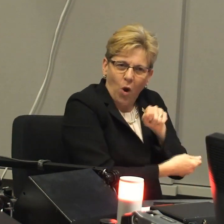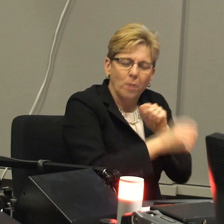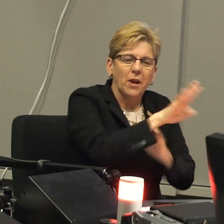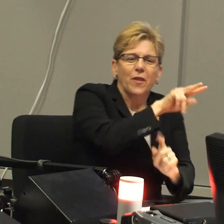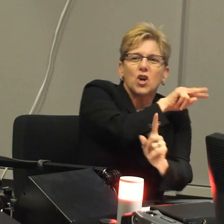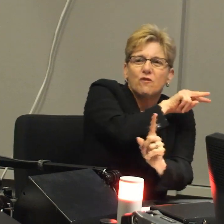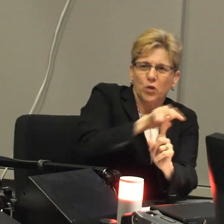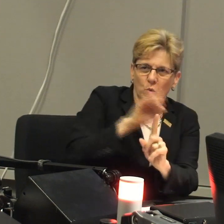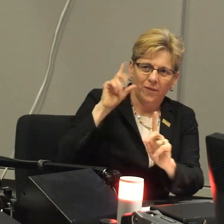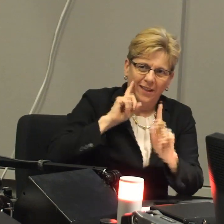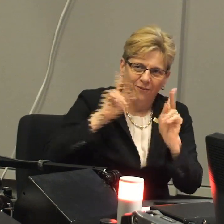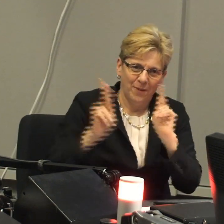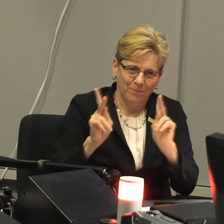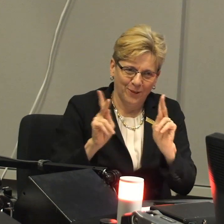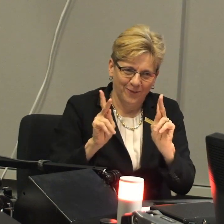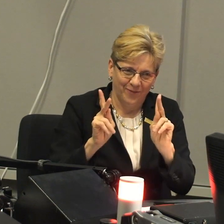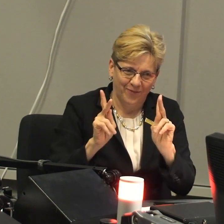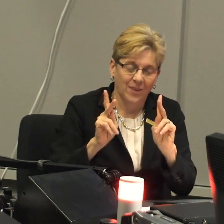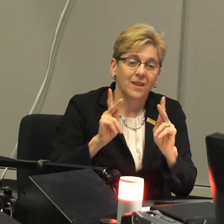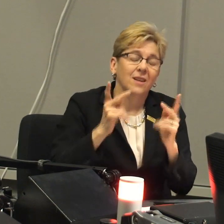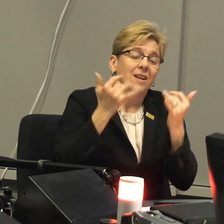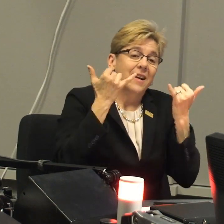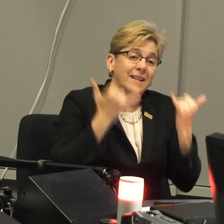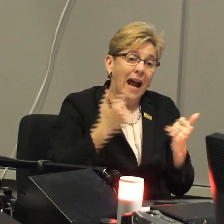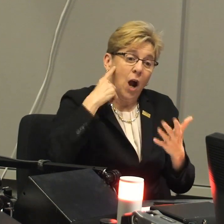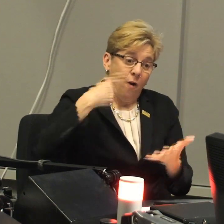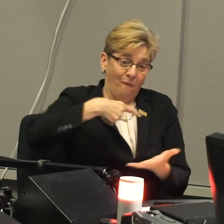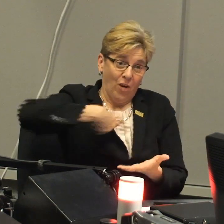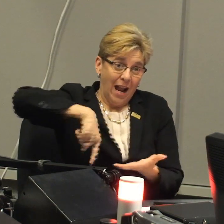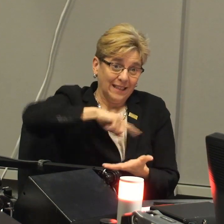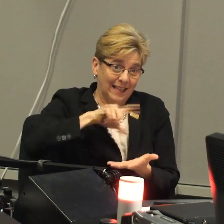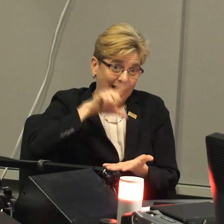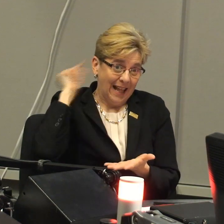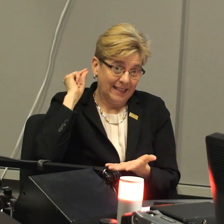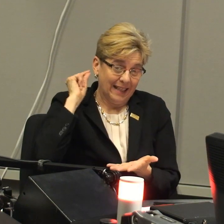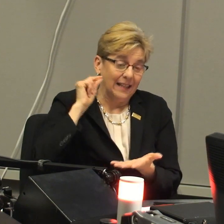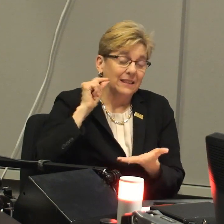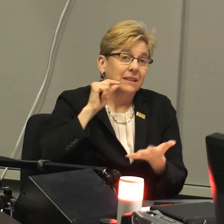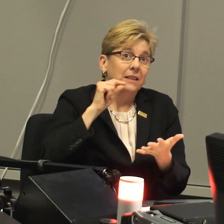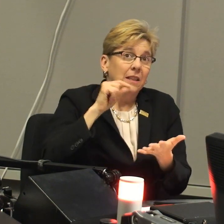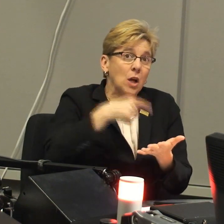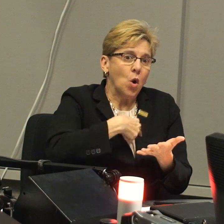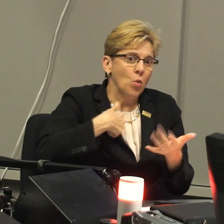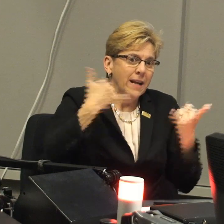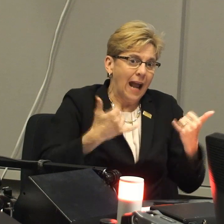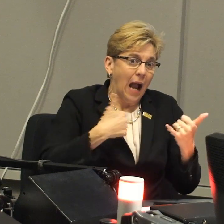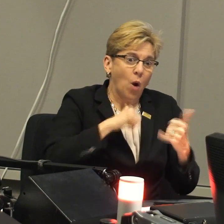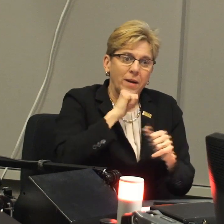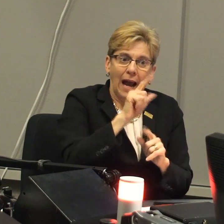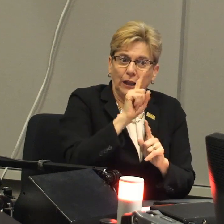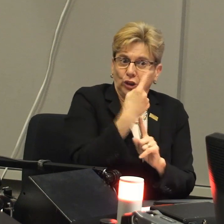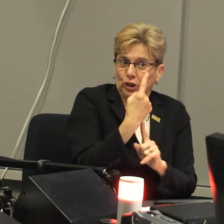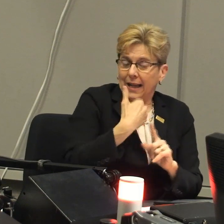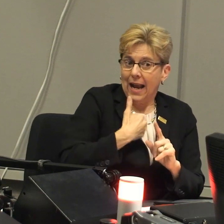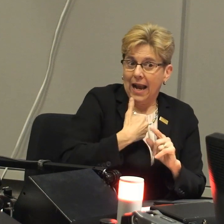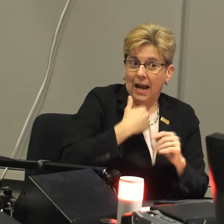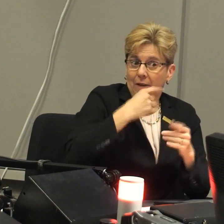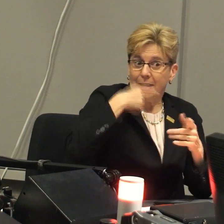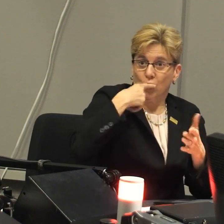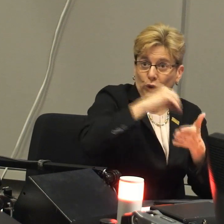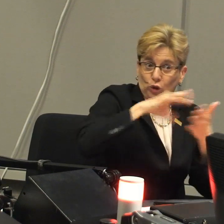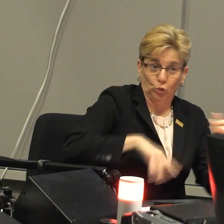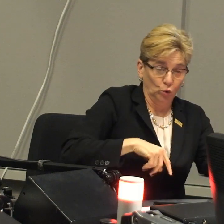is that they leave transformed individuals, and their view of deaf people are greatly transformed. Now, for us at Gallaudet,